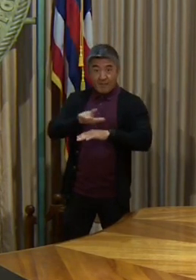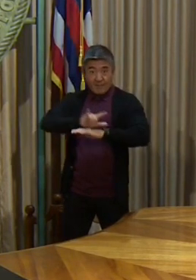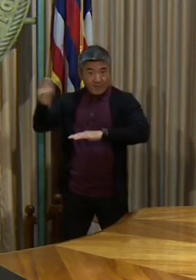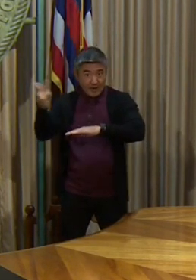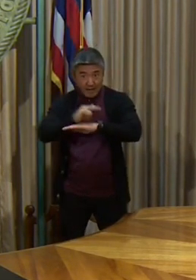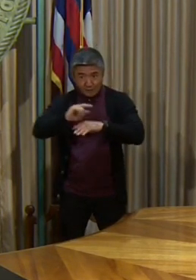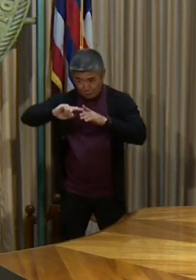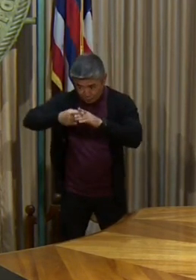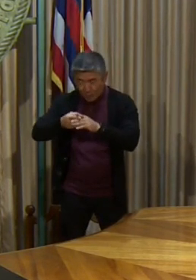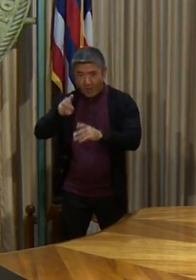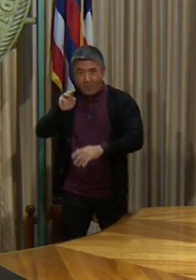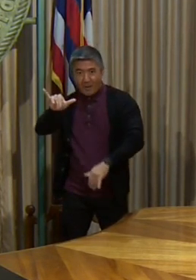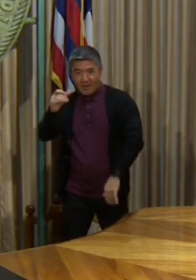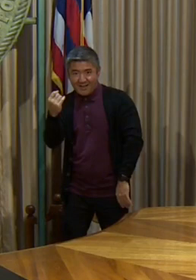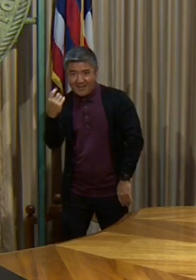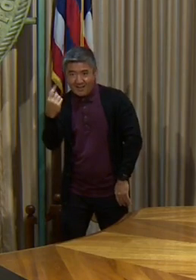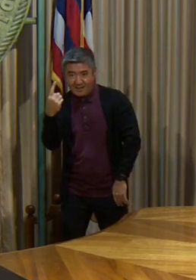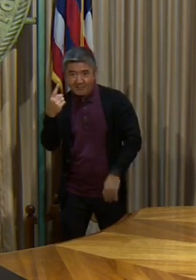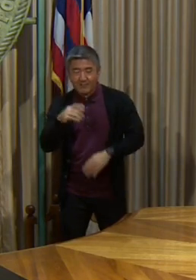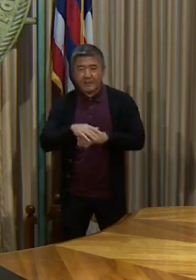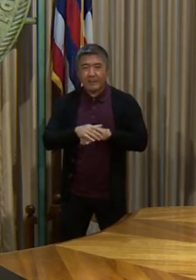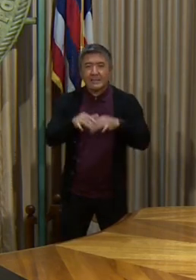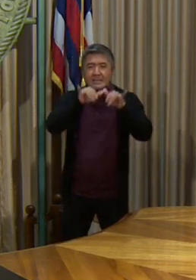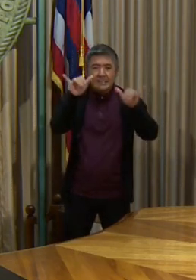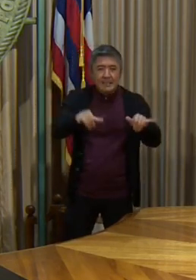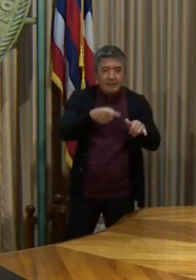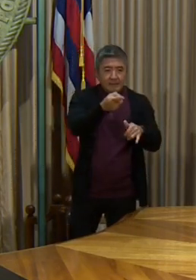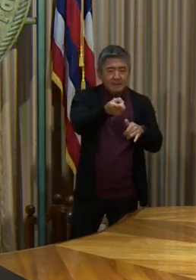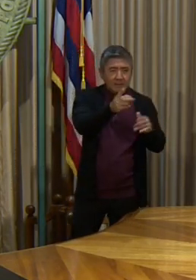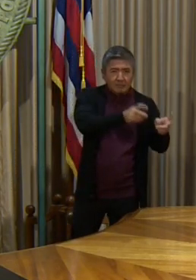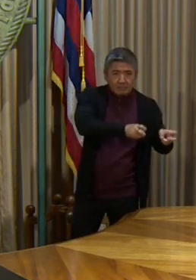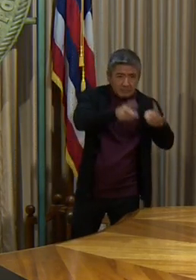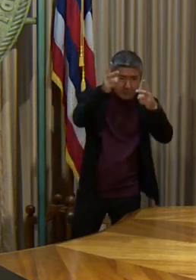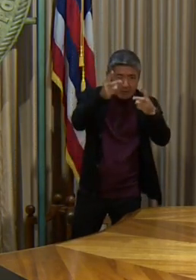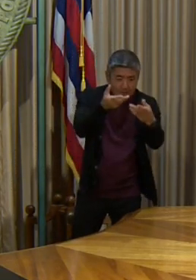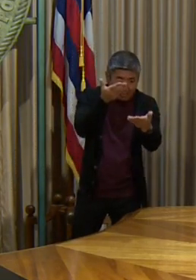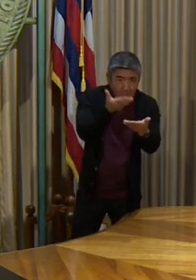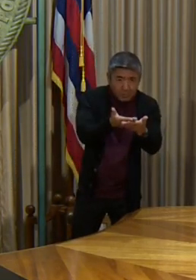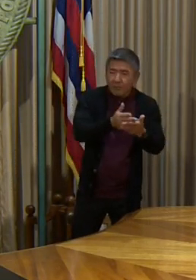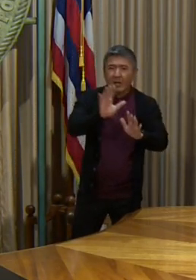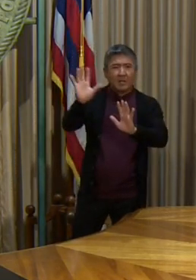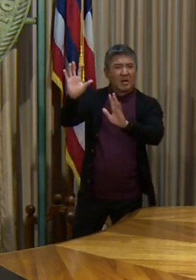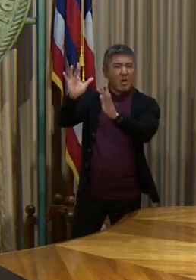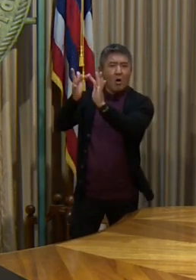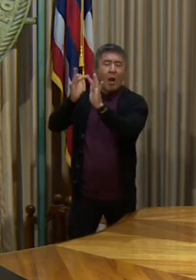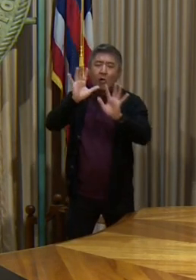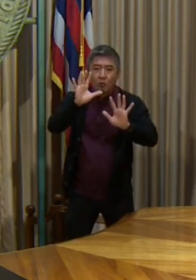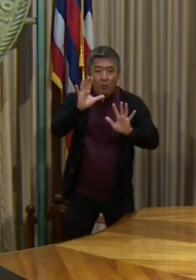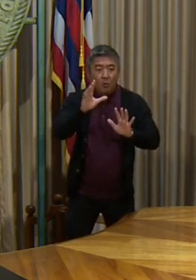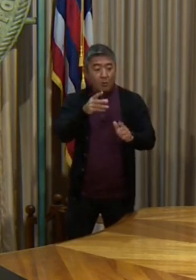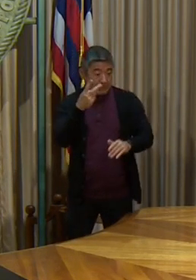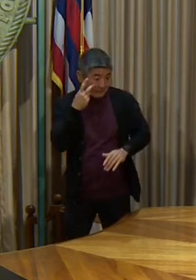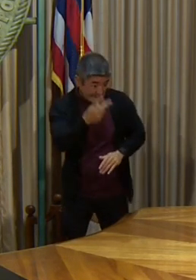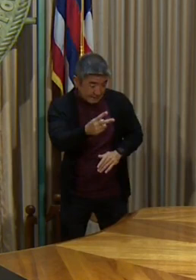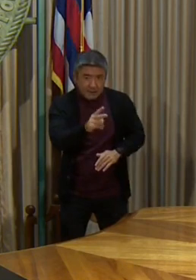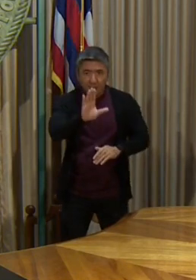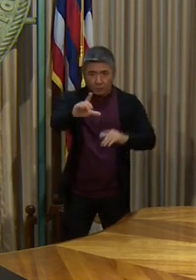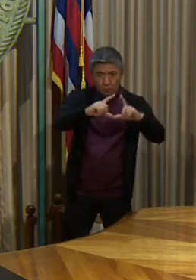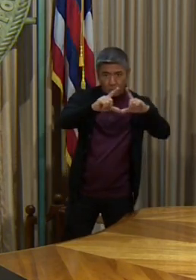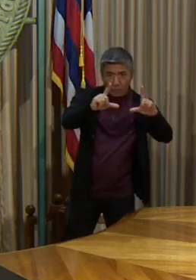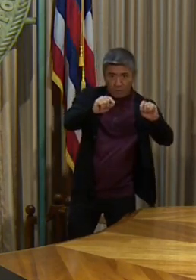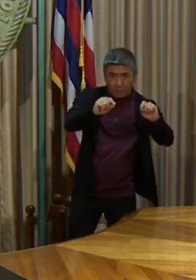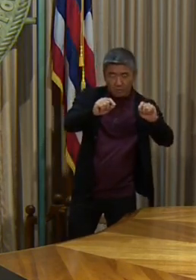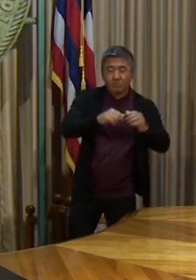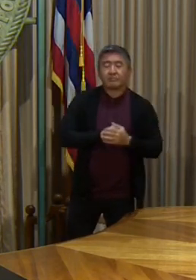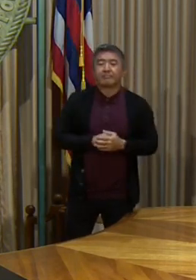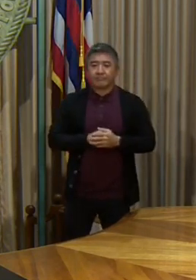Initially, the system will not validate the cards. That will be done by screeners. It is important to note that if someone